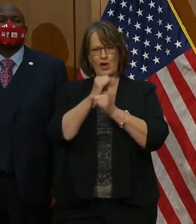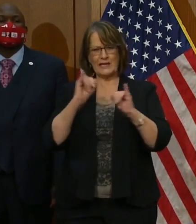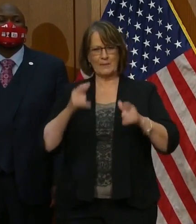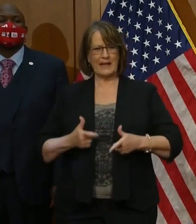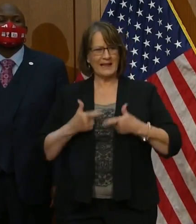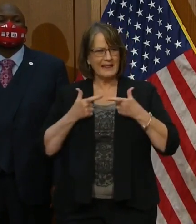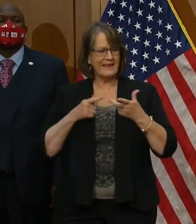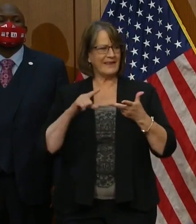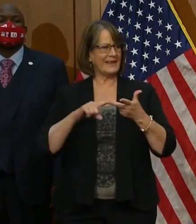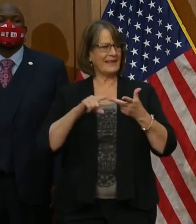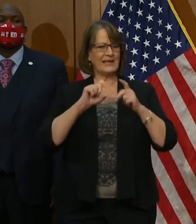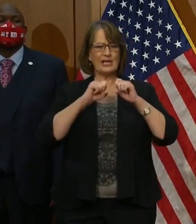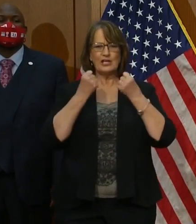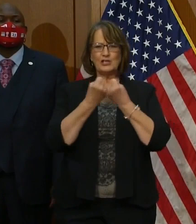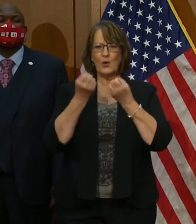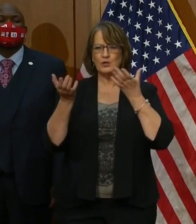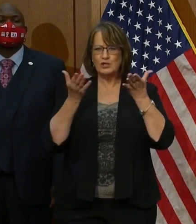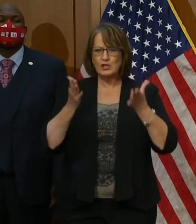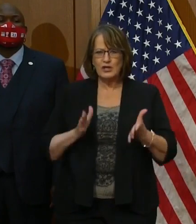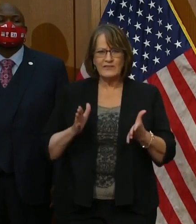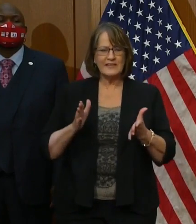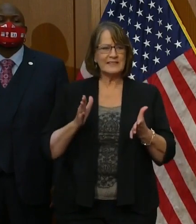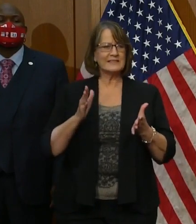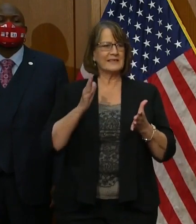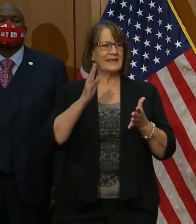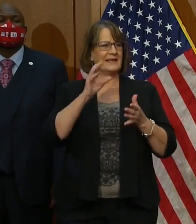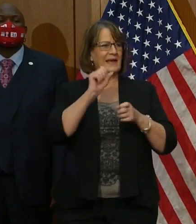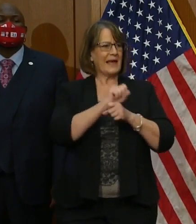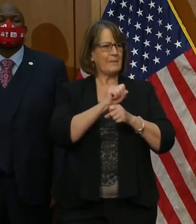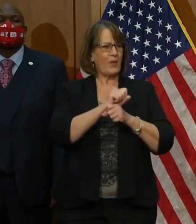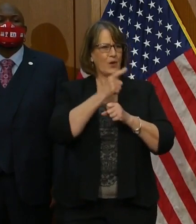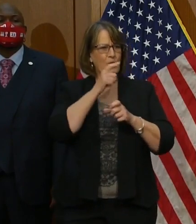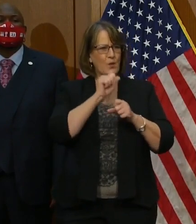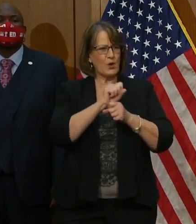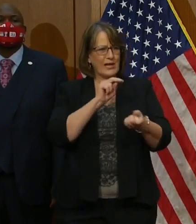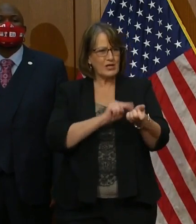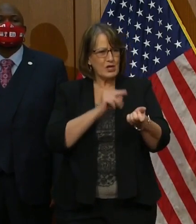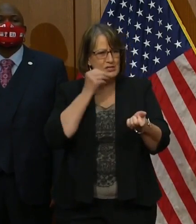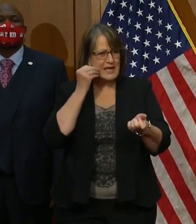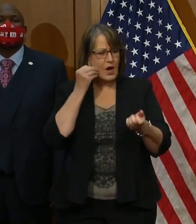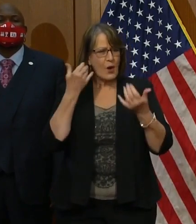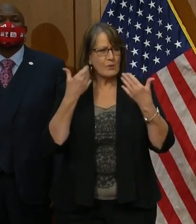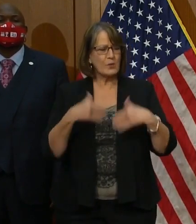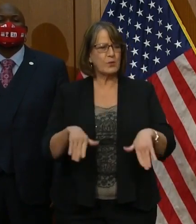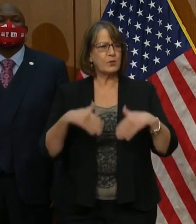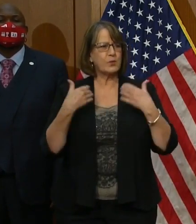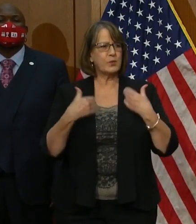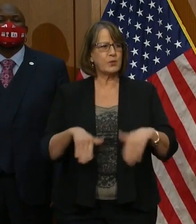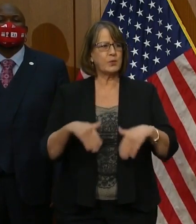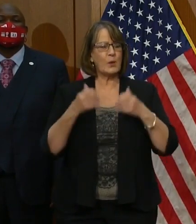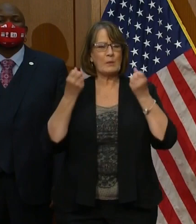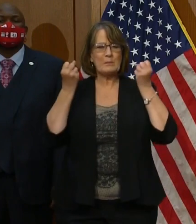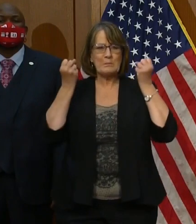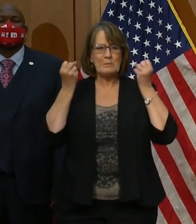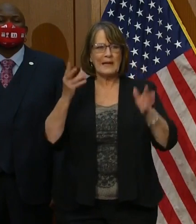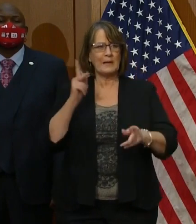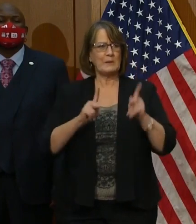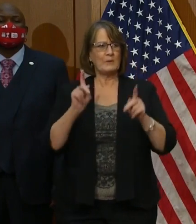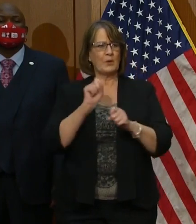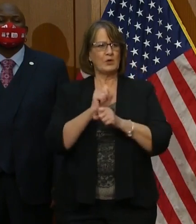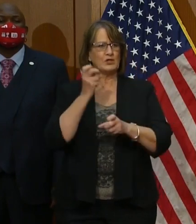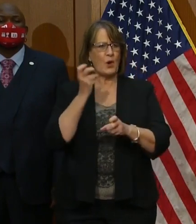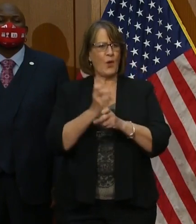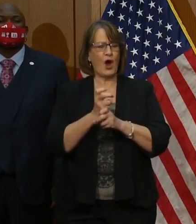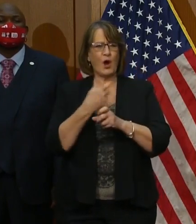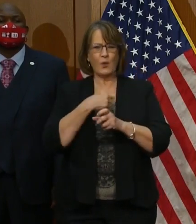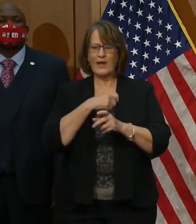social service workers, employees at long-term care facilities, and more. We're working to get to the